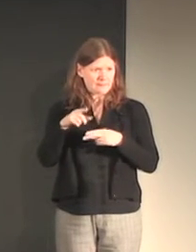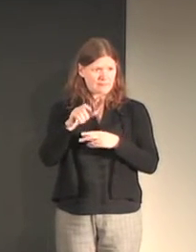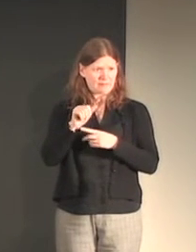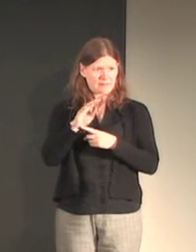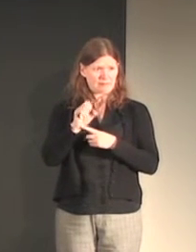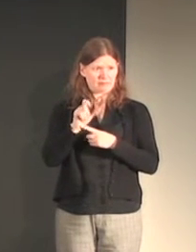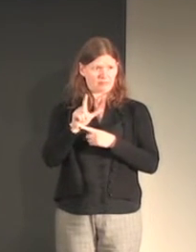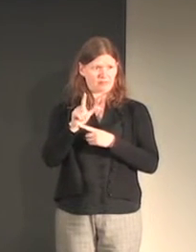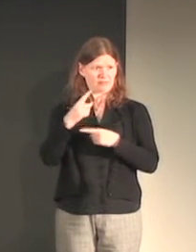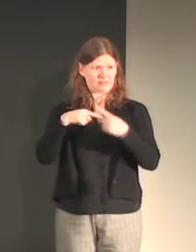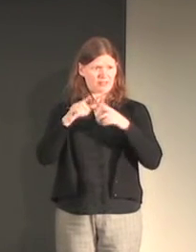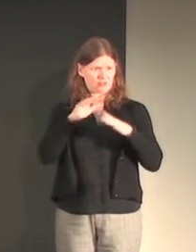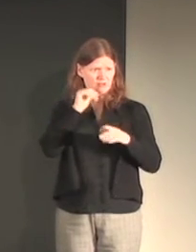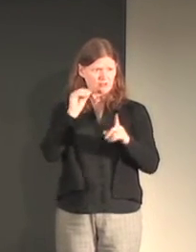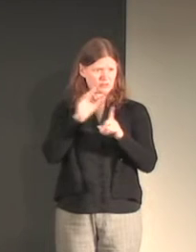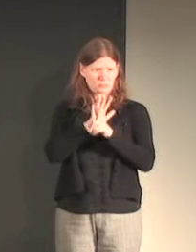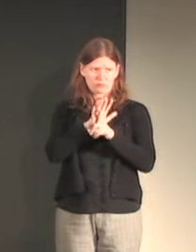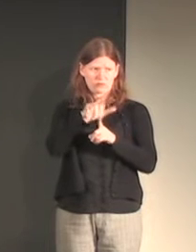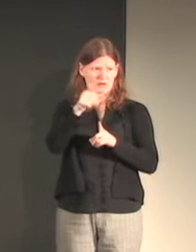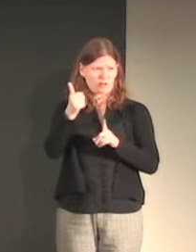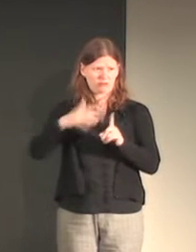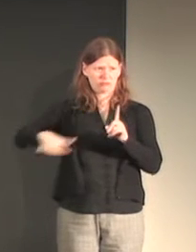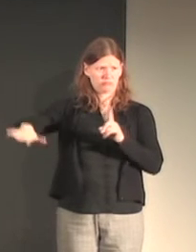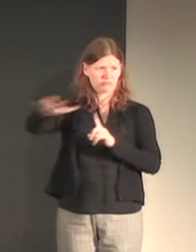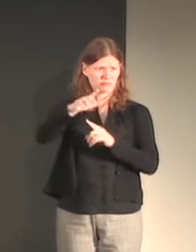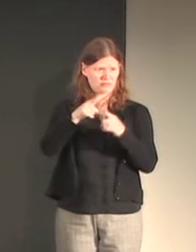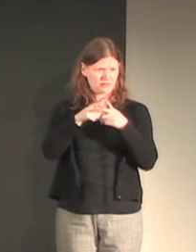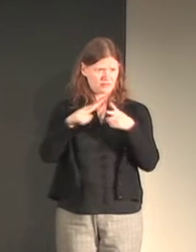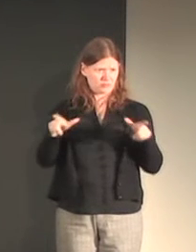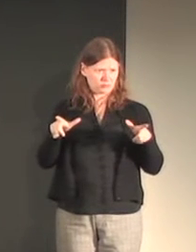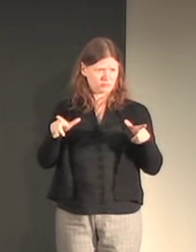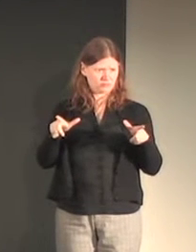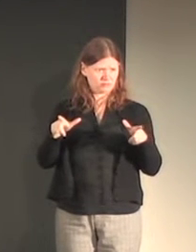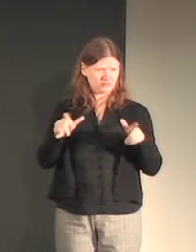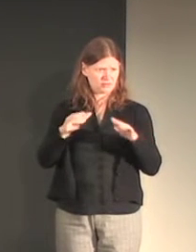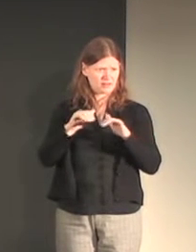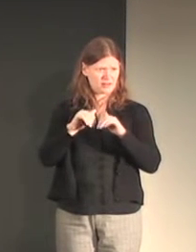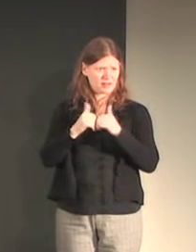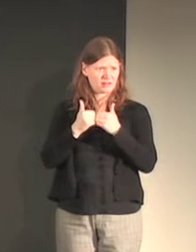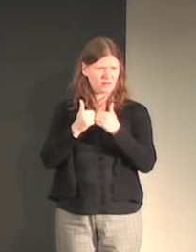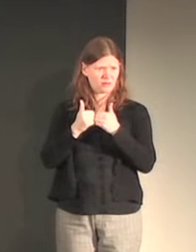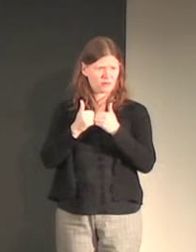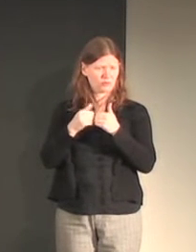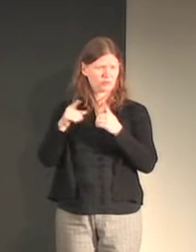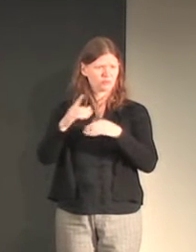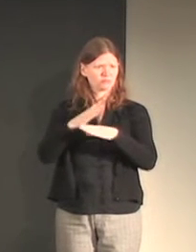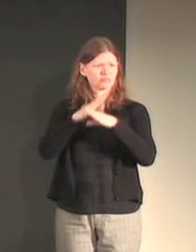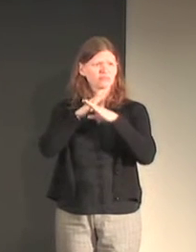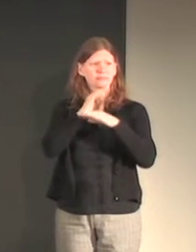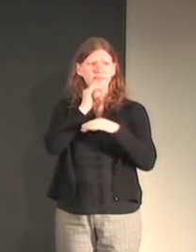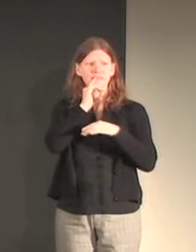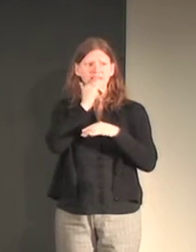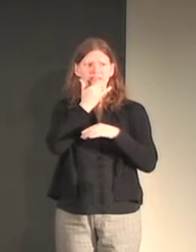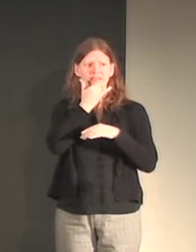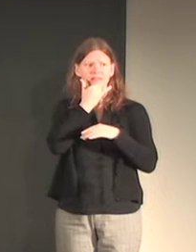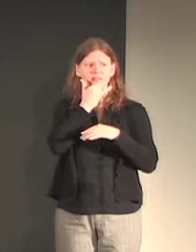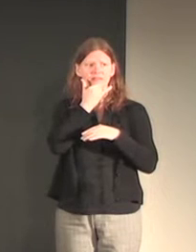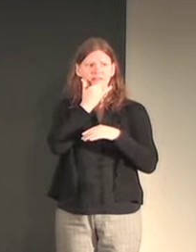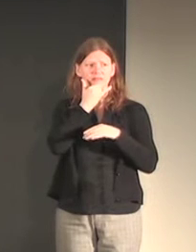the community of ABSL signers themselves they're not exposed to other sign languages so how do you prevent using